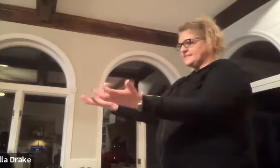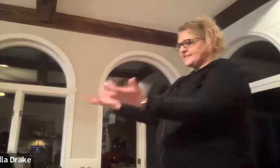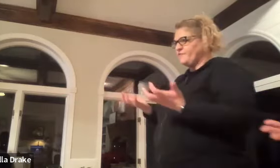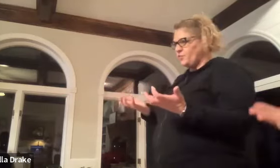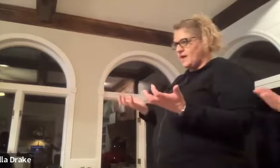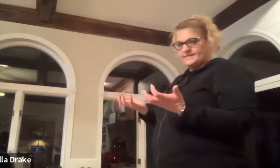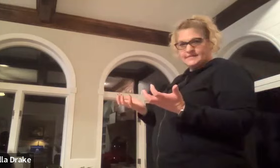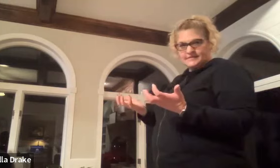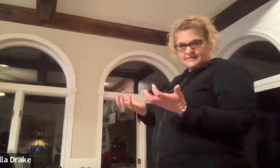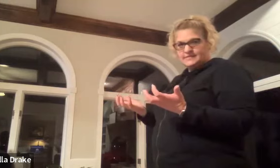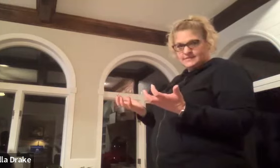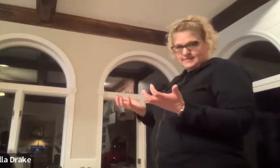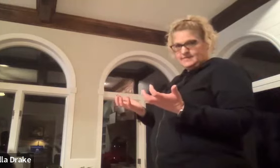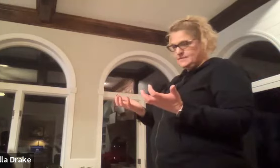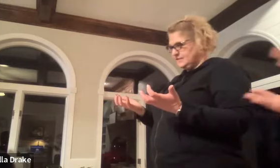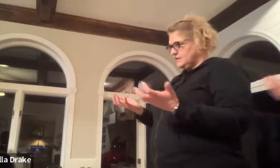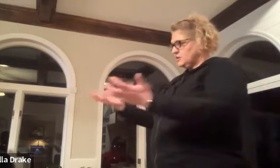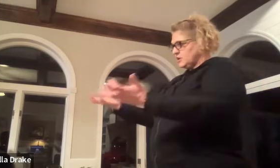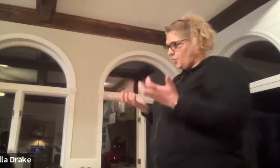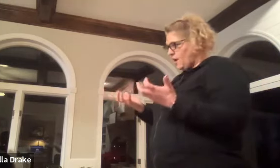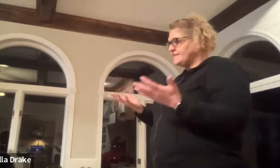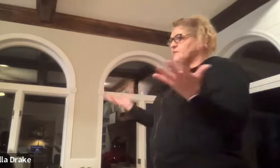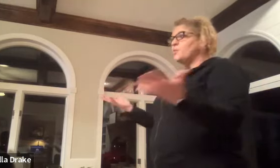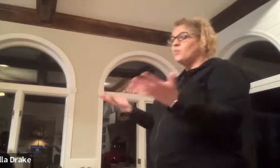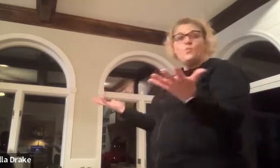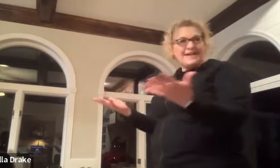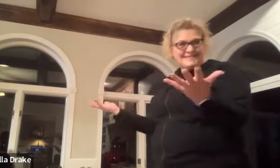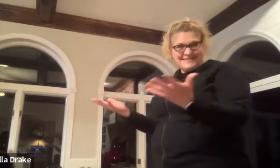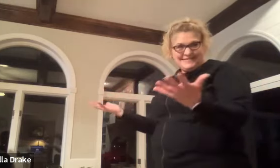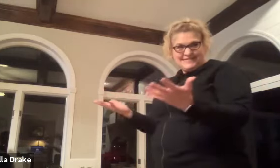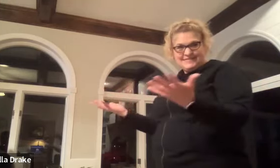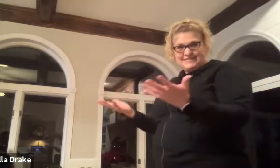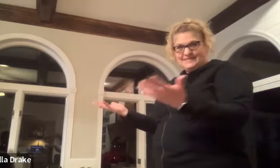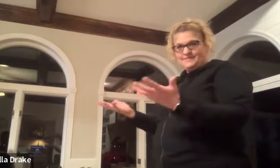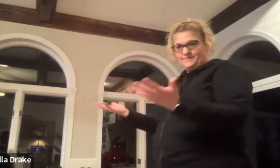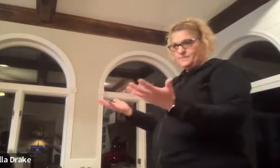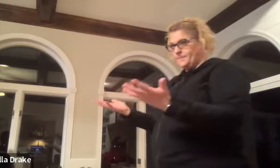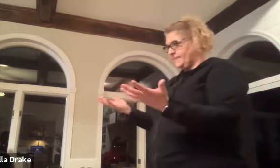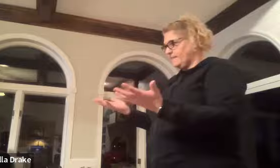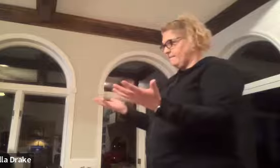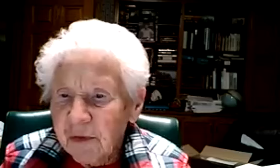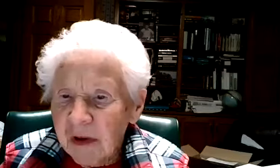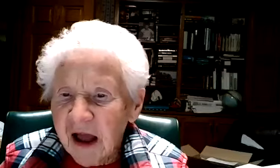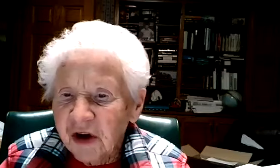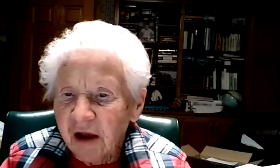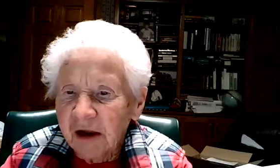is a sign for want i want what what if you want hot chocolate